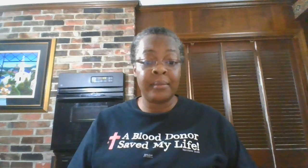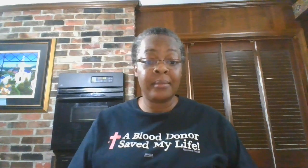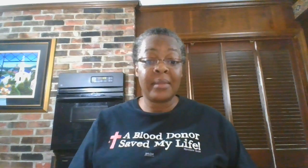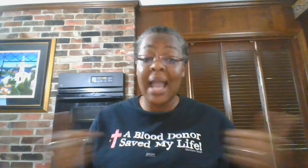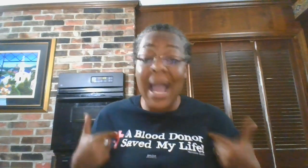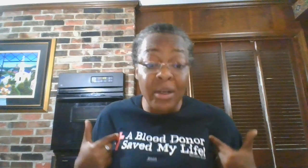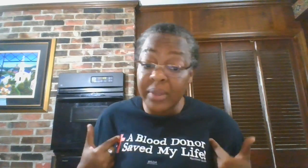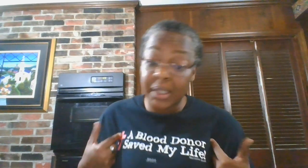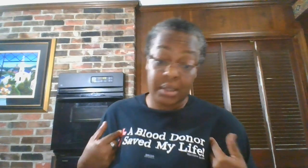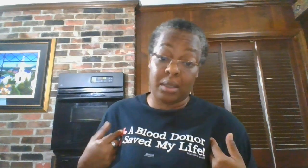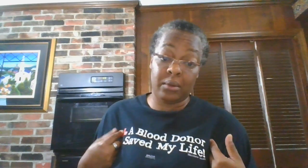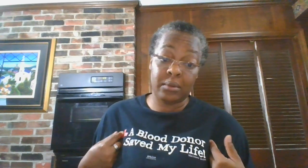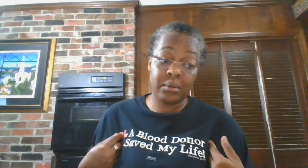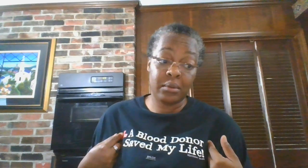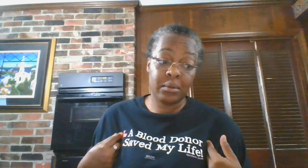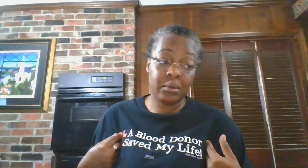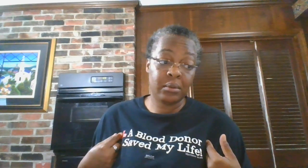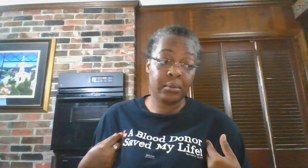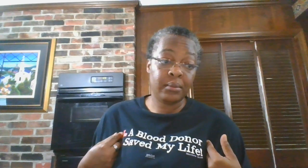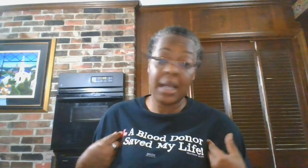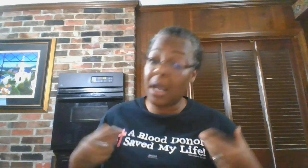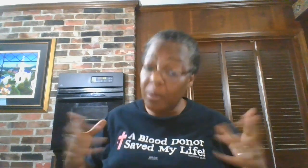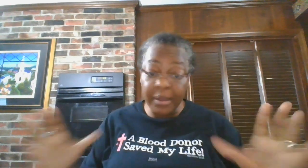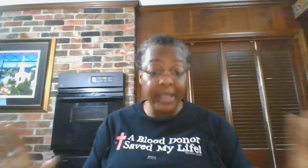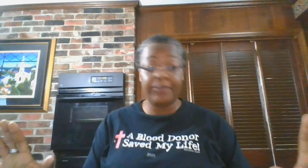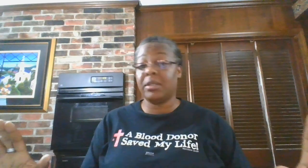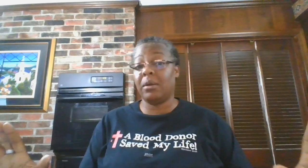I don't think so. I don't believe so.